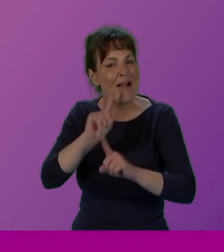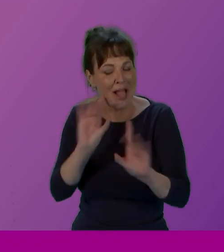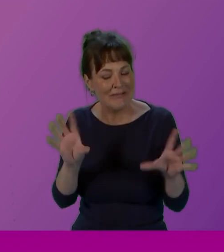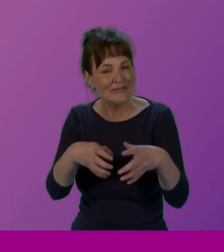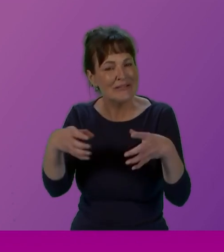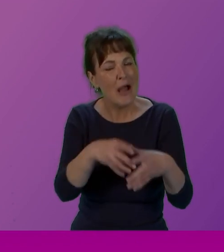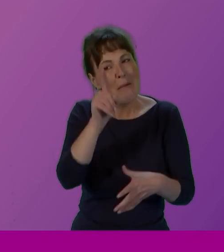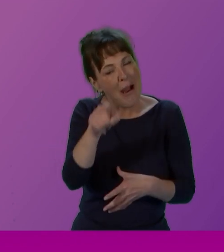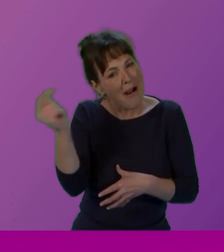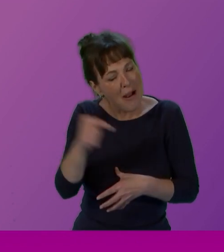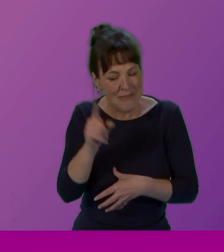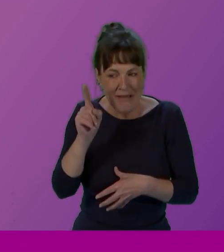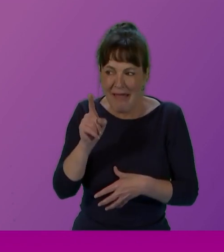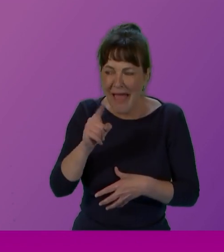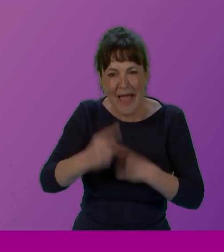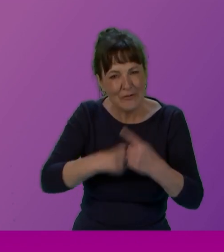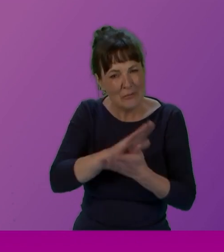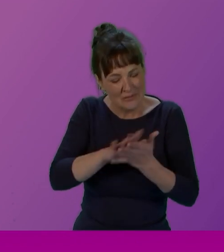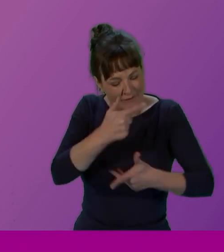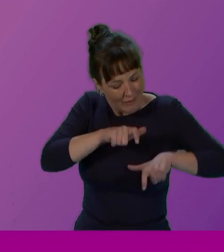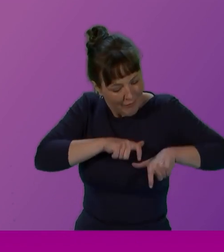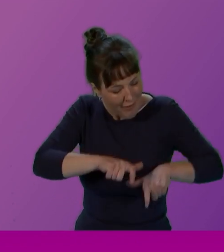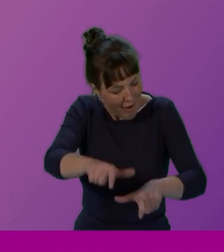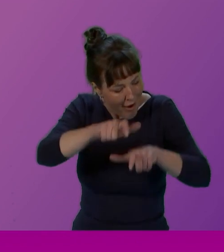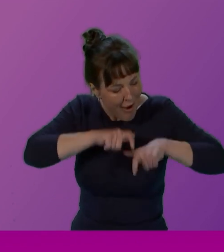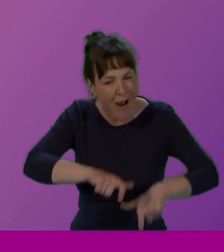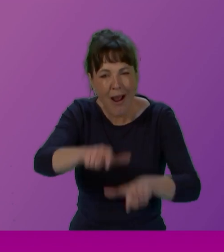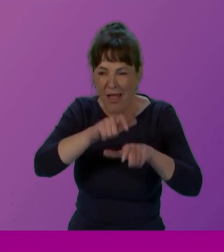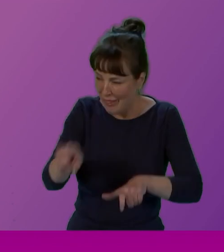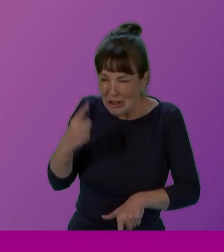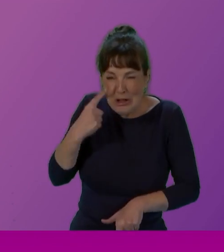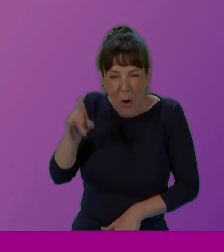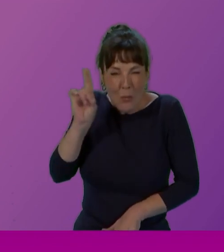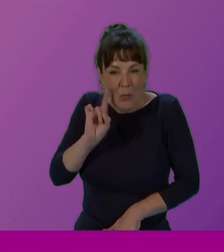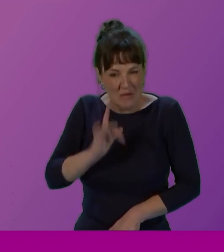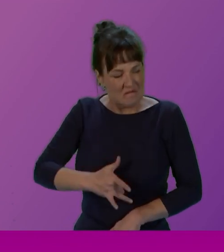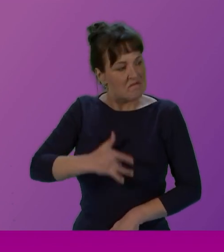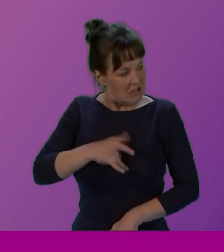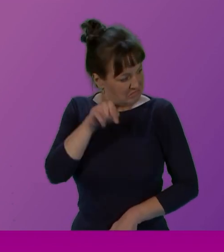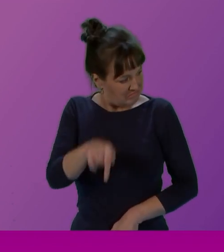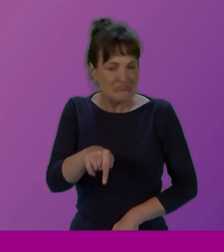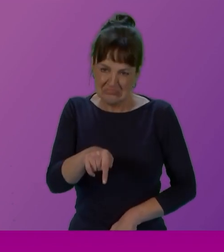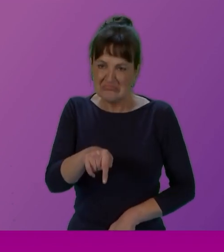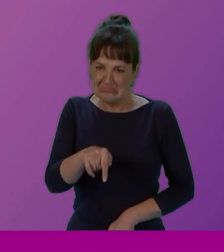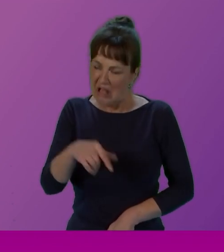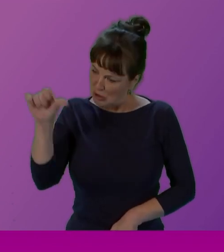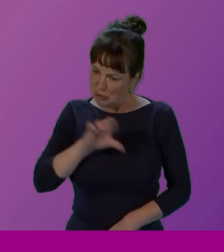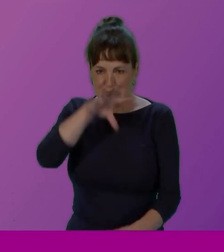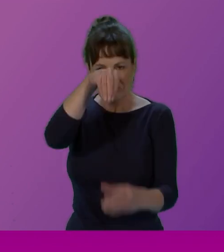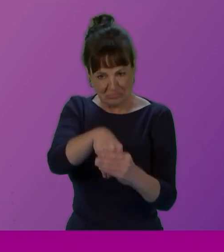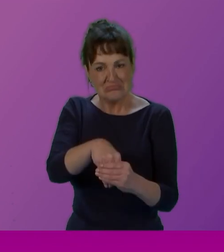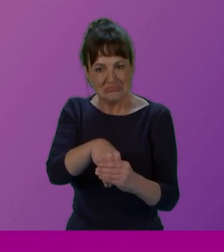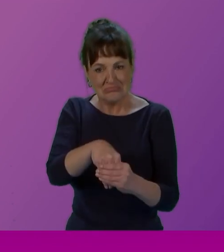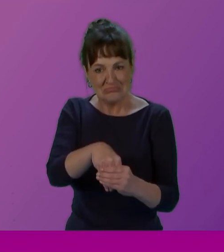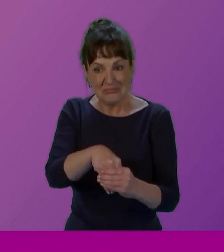continuity that is so welcome in our society, where these young women feel this is a place where they should be.